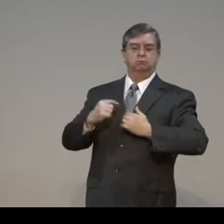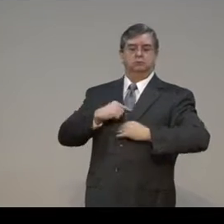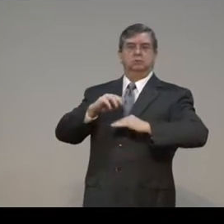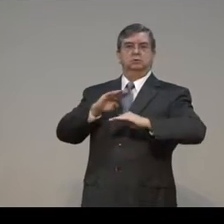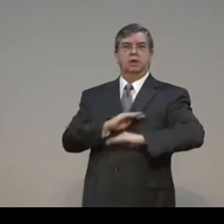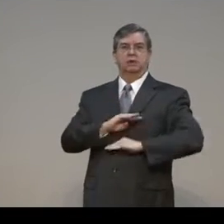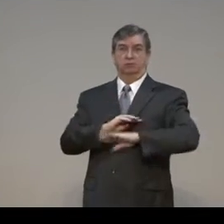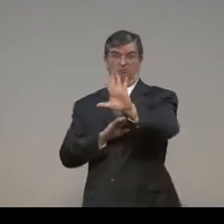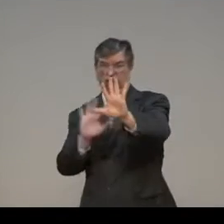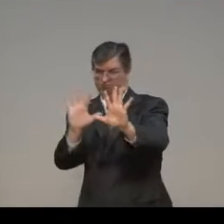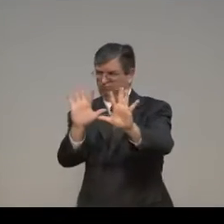How great will he be?